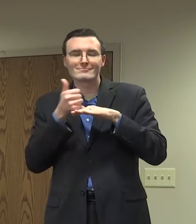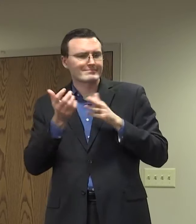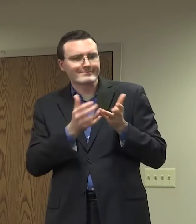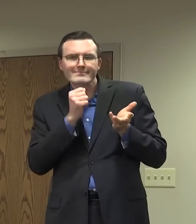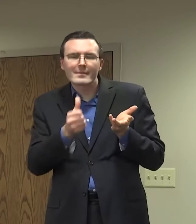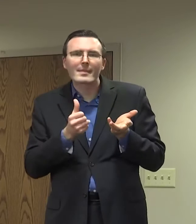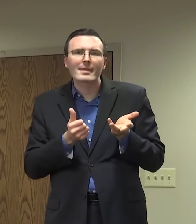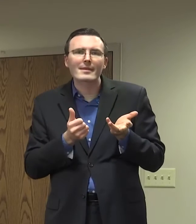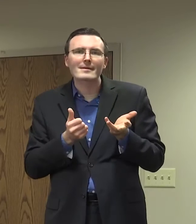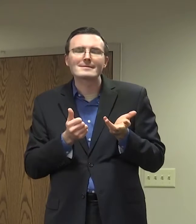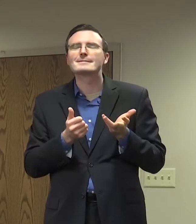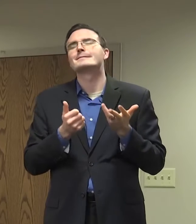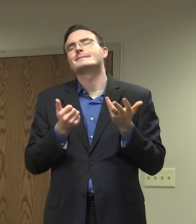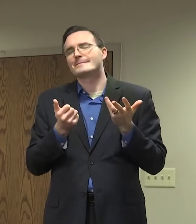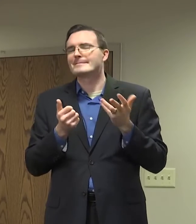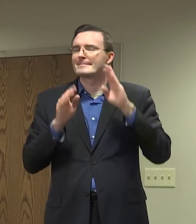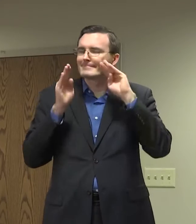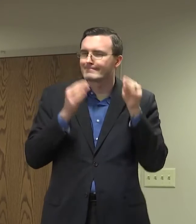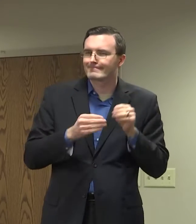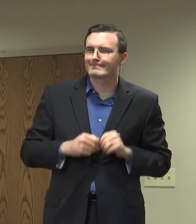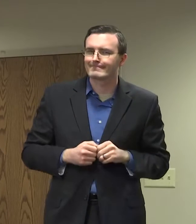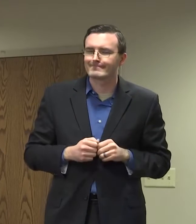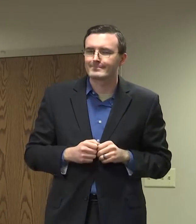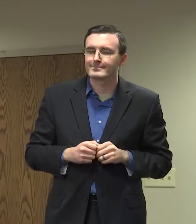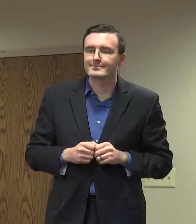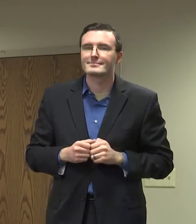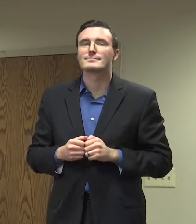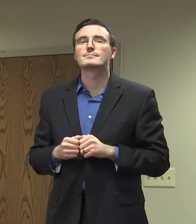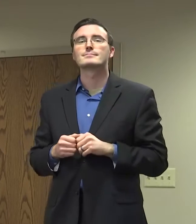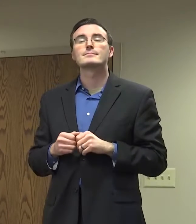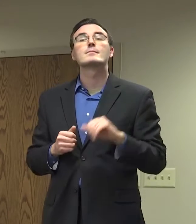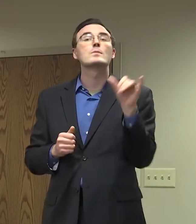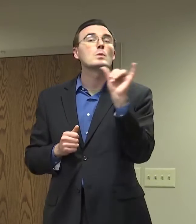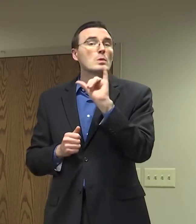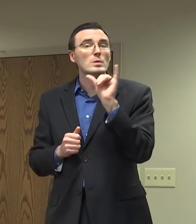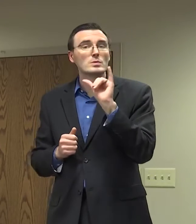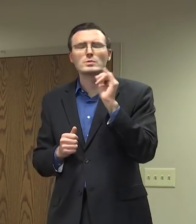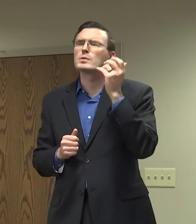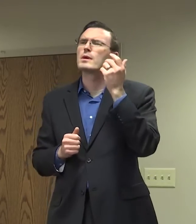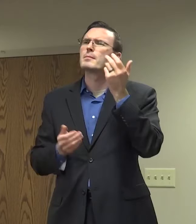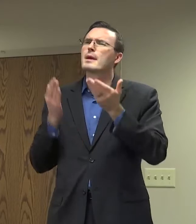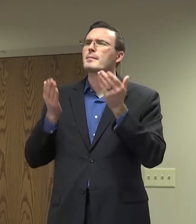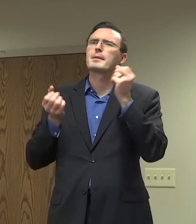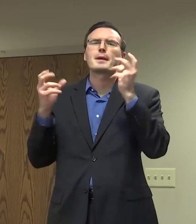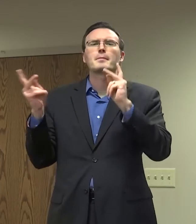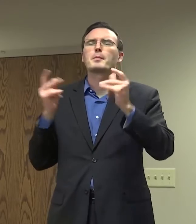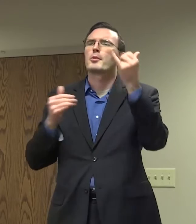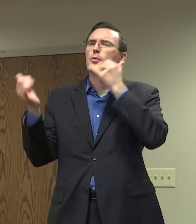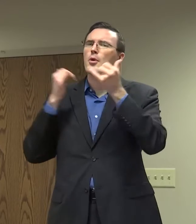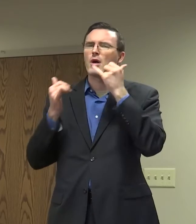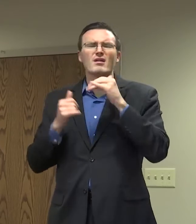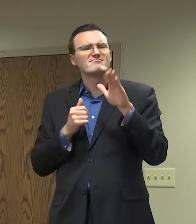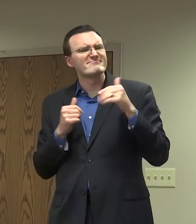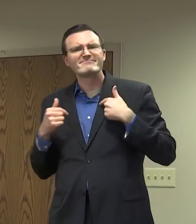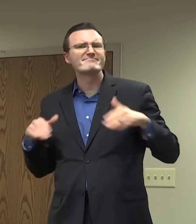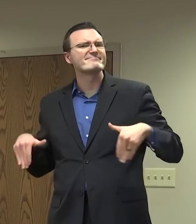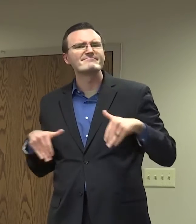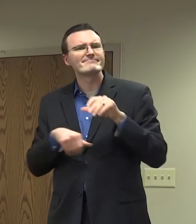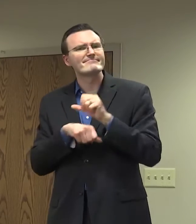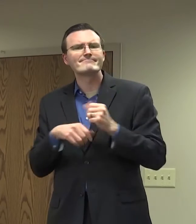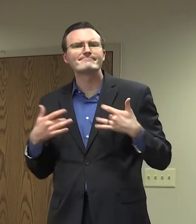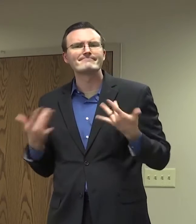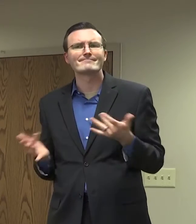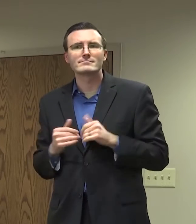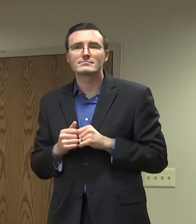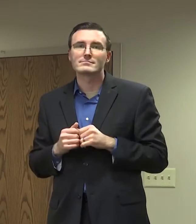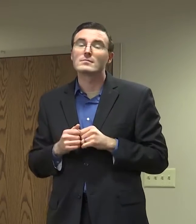yet. You may not have been scheduled yet because you haven't risen to that level of priority. Everyone is important, but we